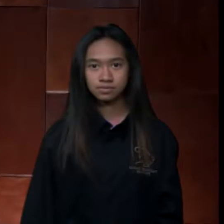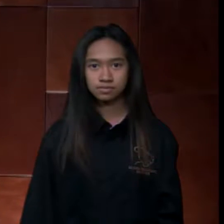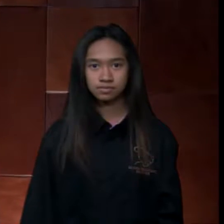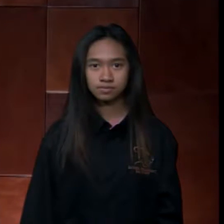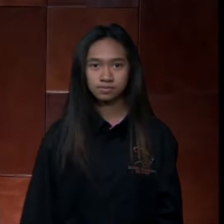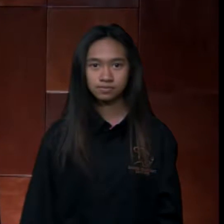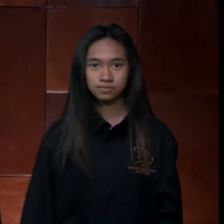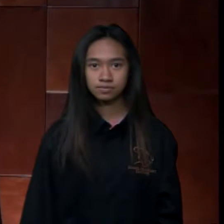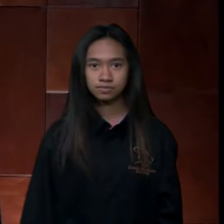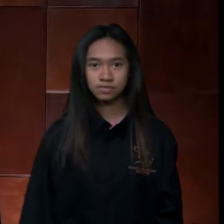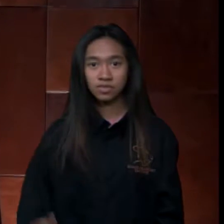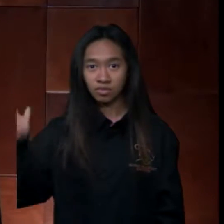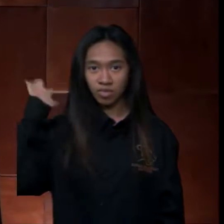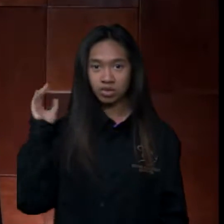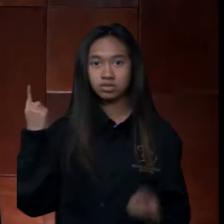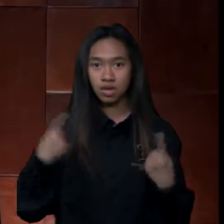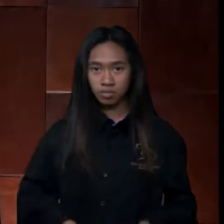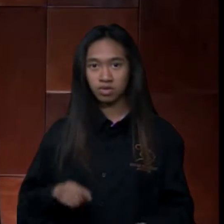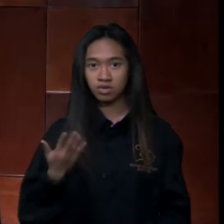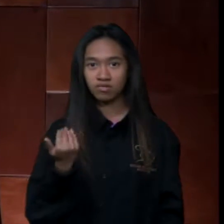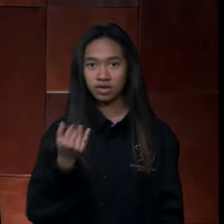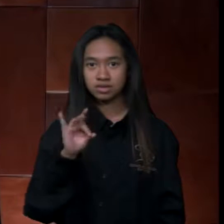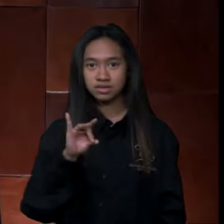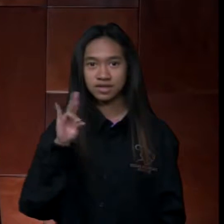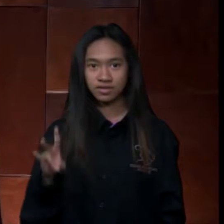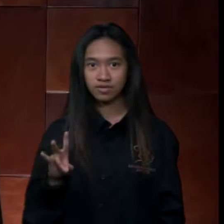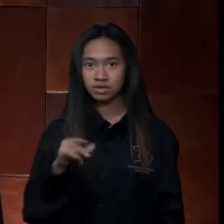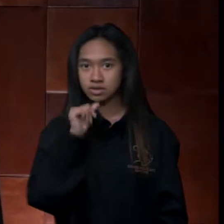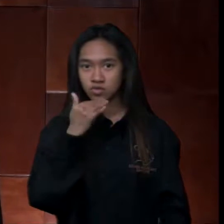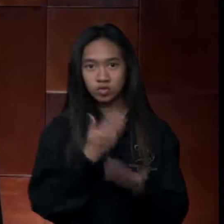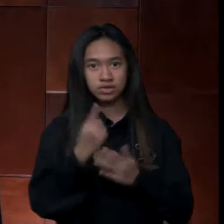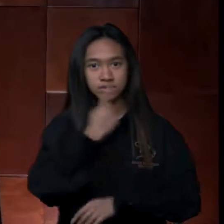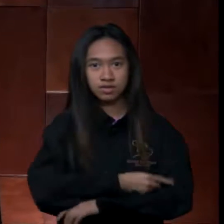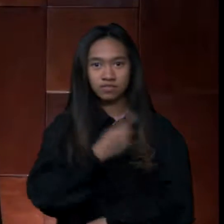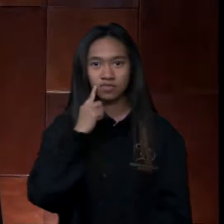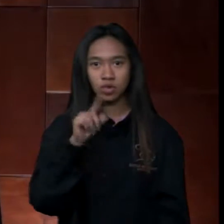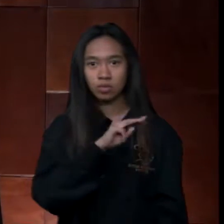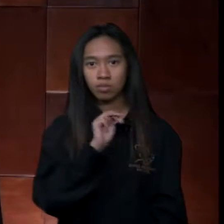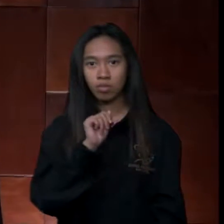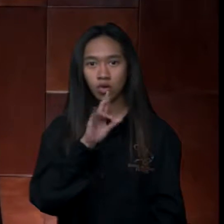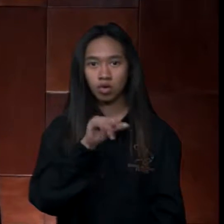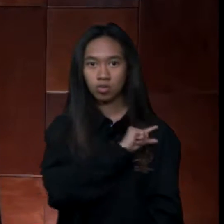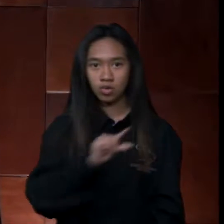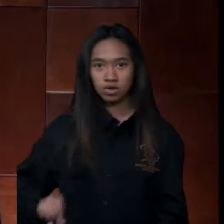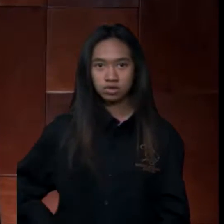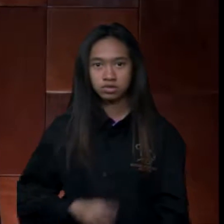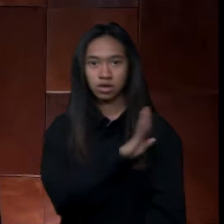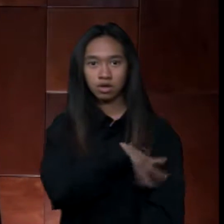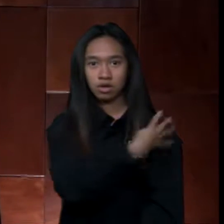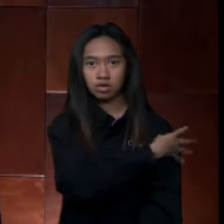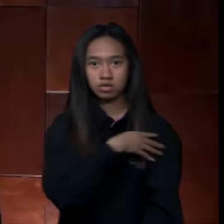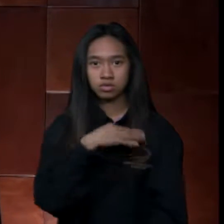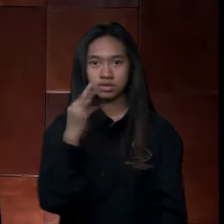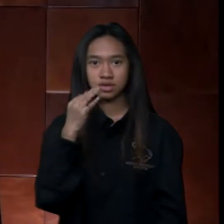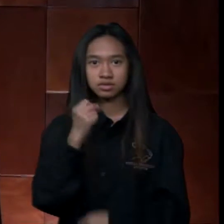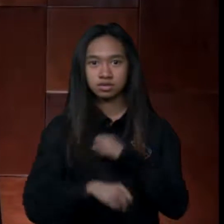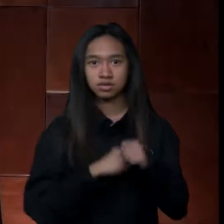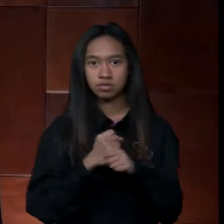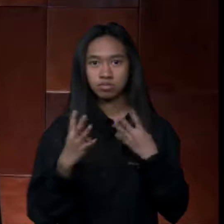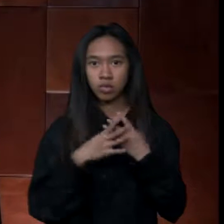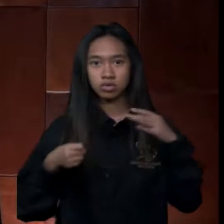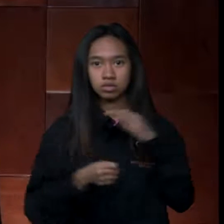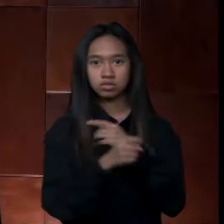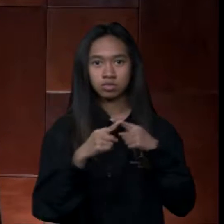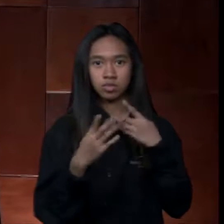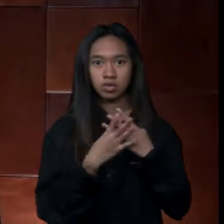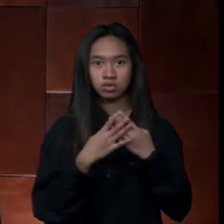This day in history, 1587, wasn't such a good day for Mary, Queen of Scots, who after 19 years of imprisonment was beheaded at Fotheringay Castle